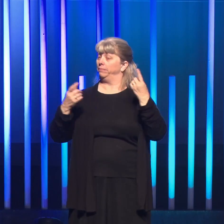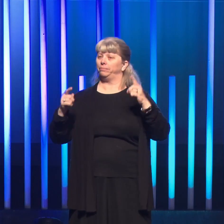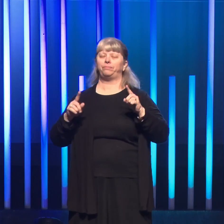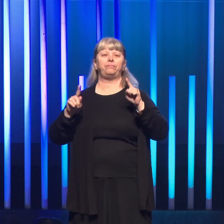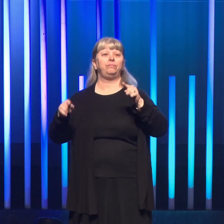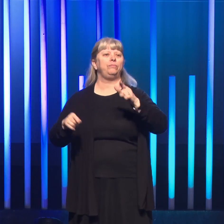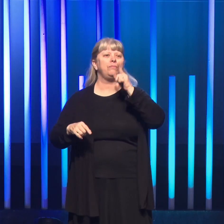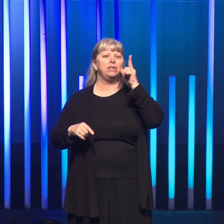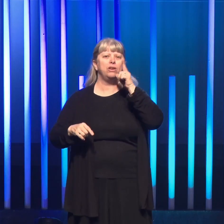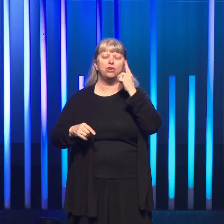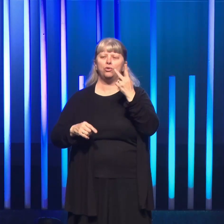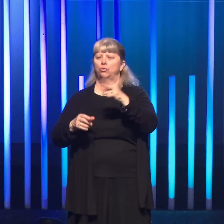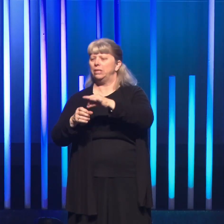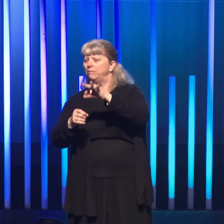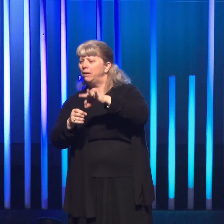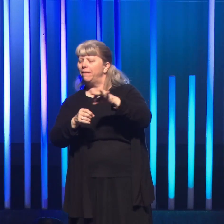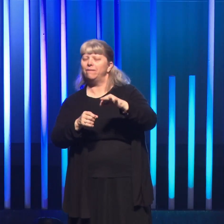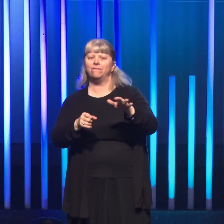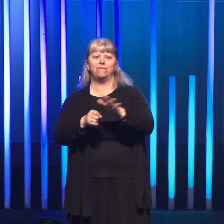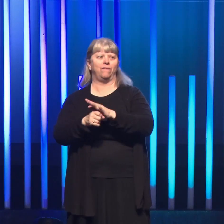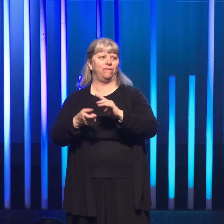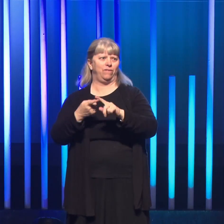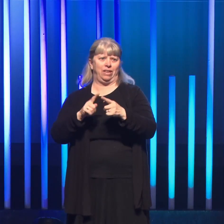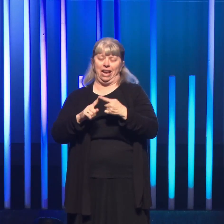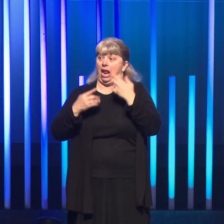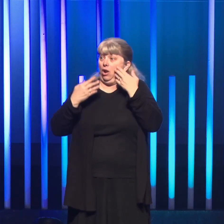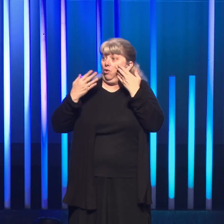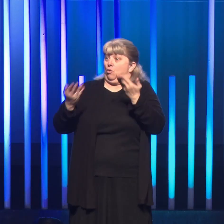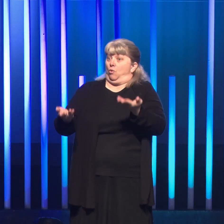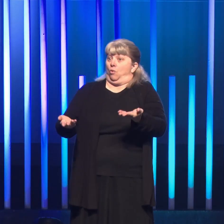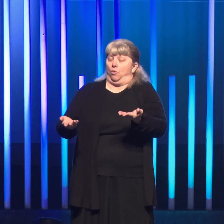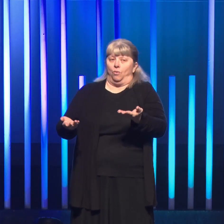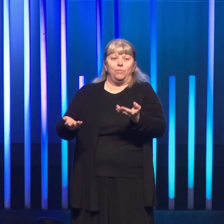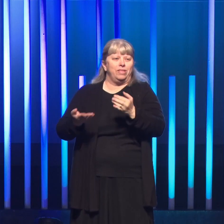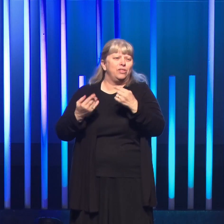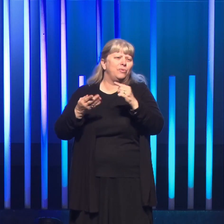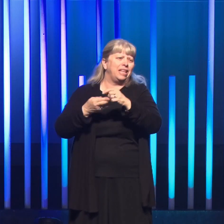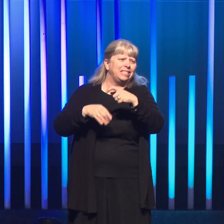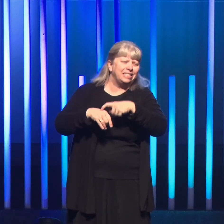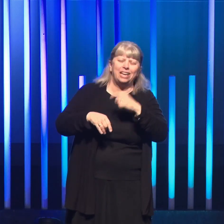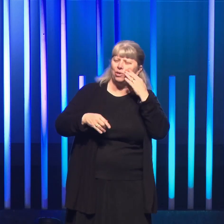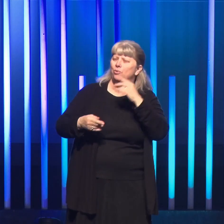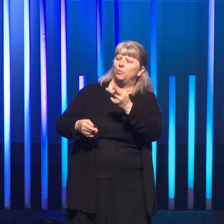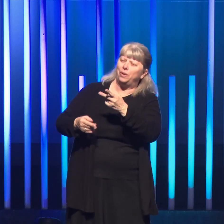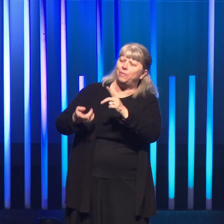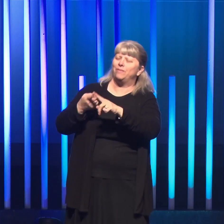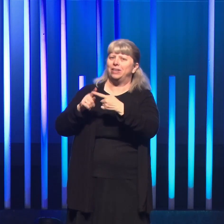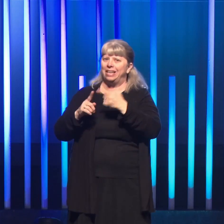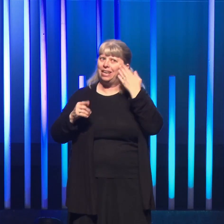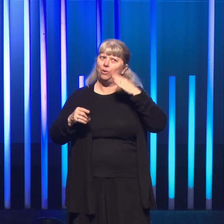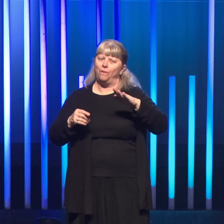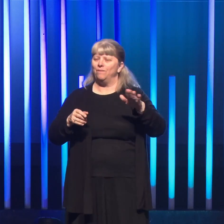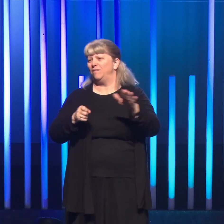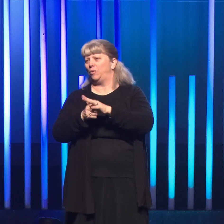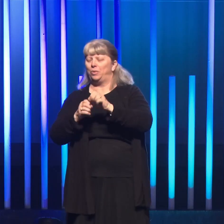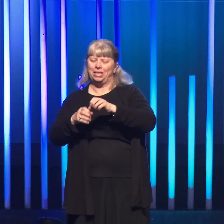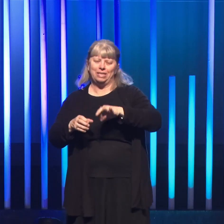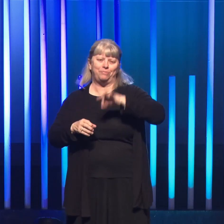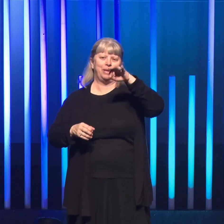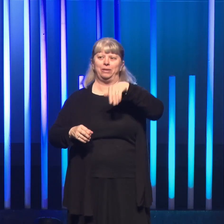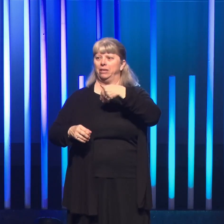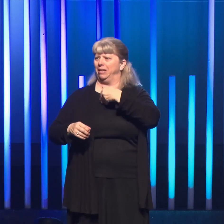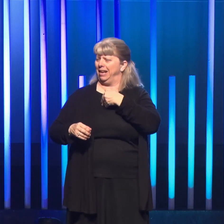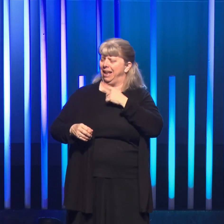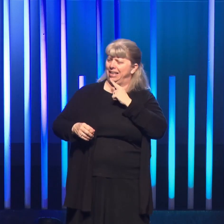went to lunch with two spirit-filled friends. Now, I didn't know that at the time. Well, I knew they were my friends. I didn't know they were spirit-filled. And I